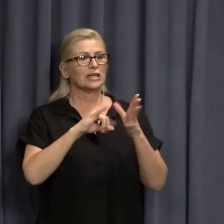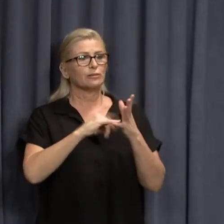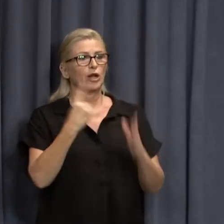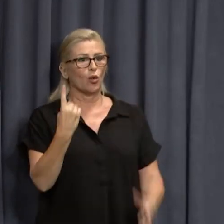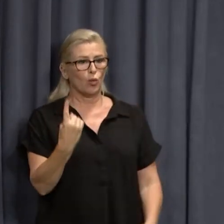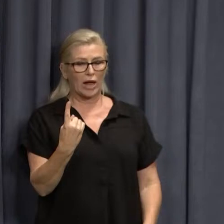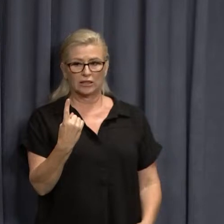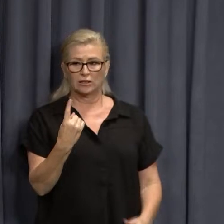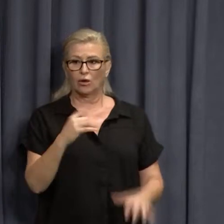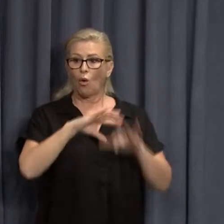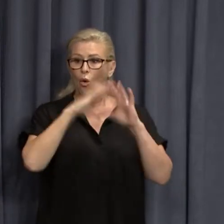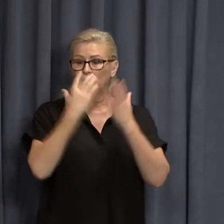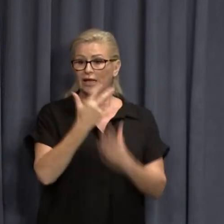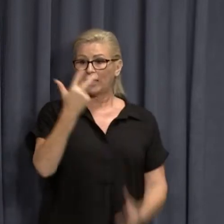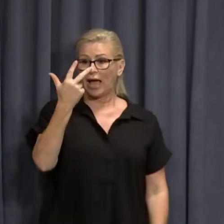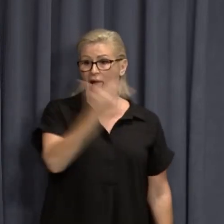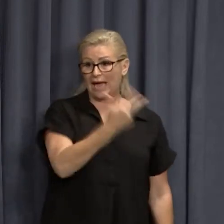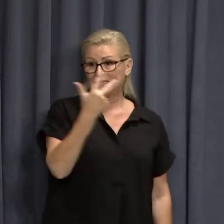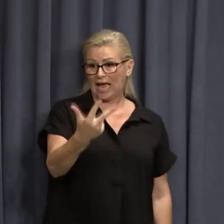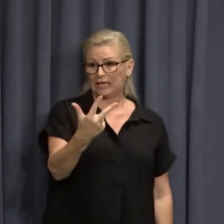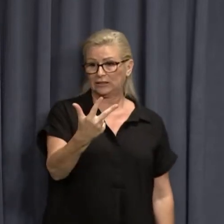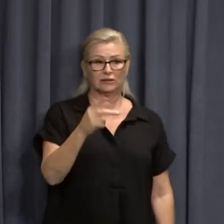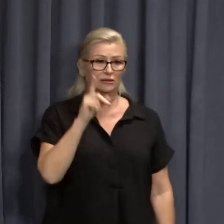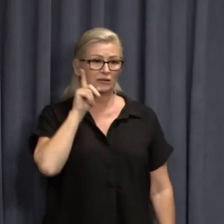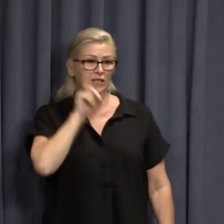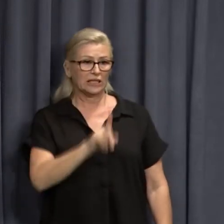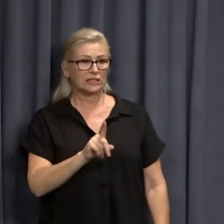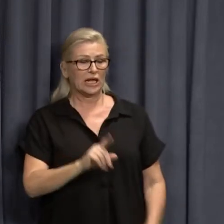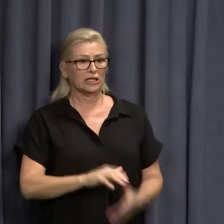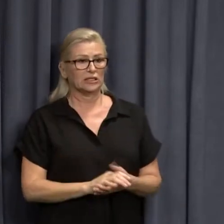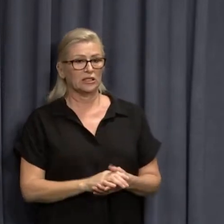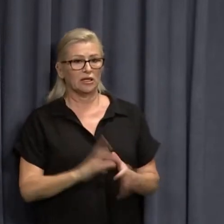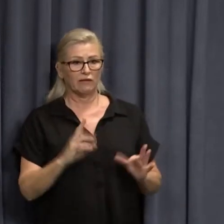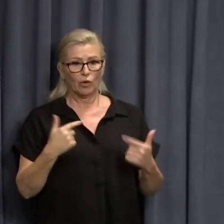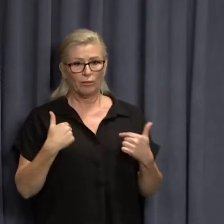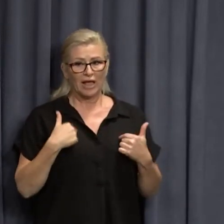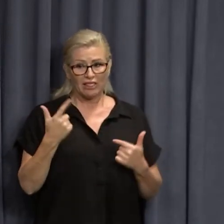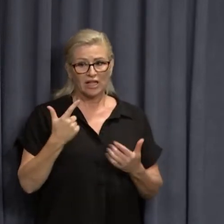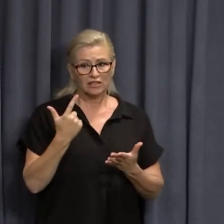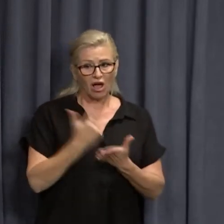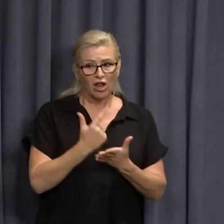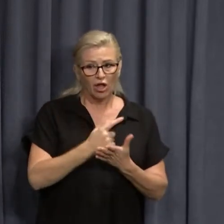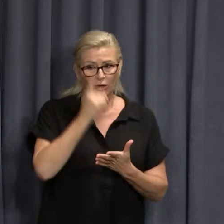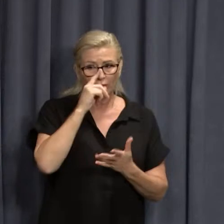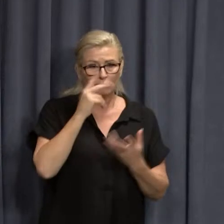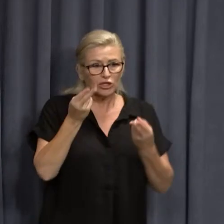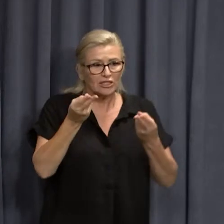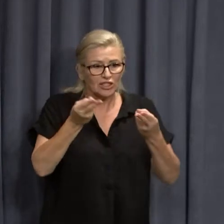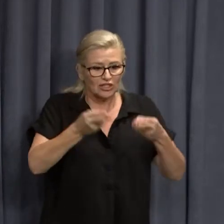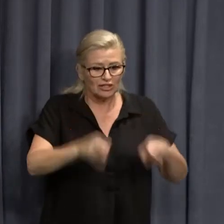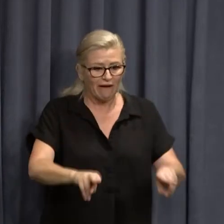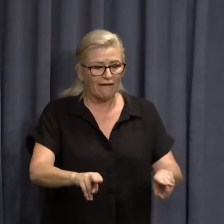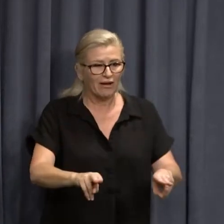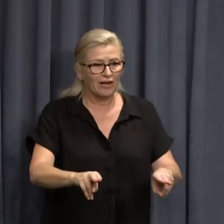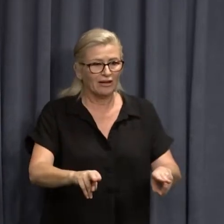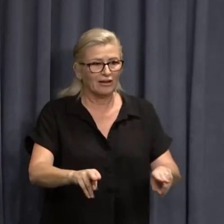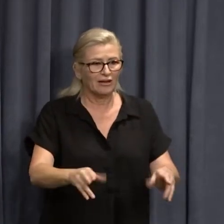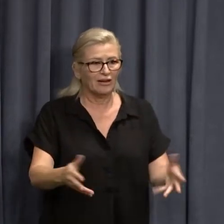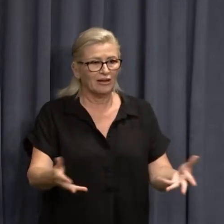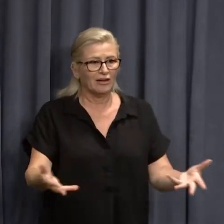1 for a total of 88 yesterday. Now to me, that's a lot of people. And, you know,